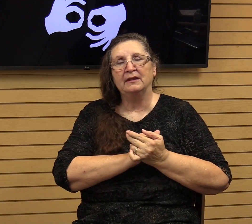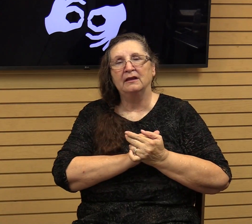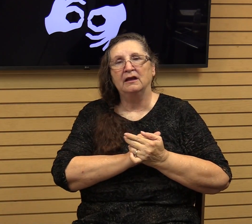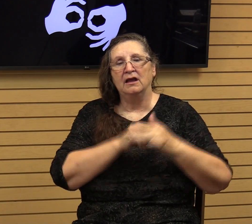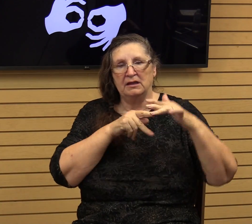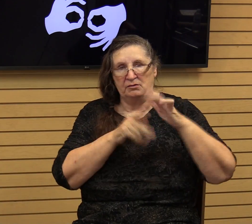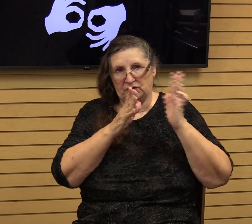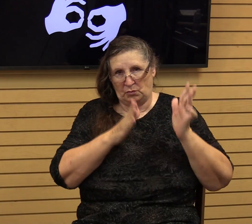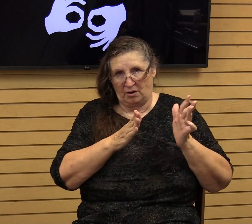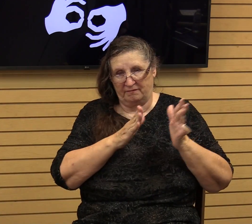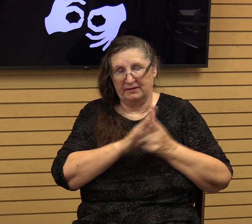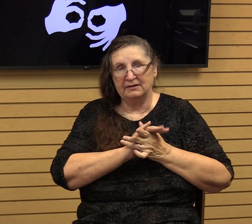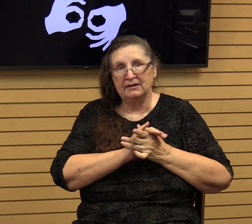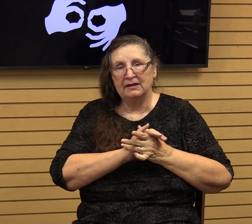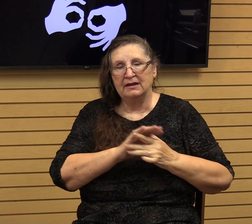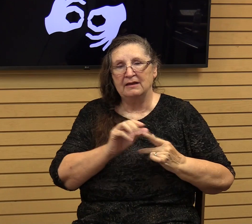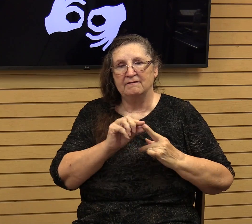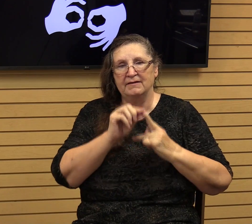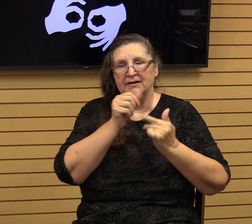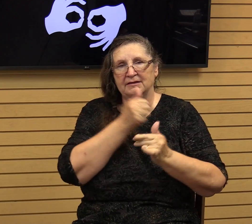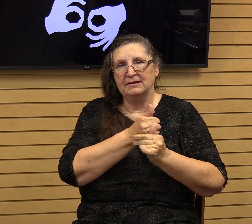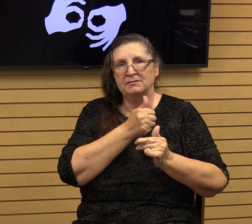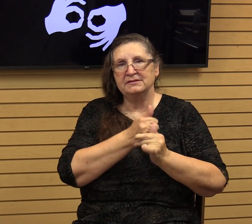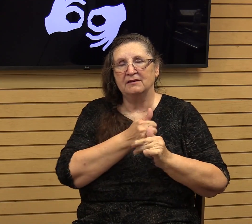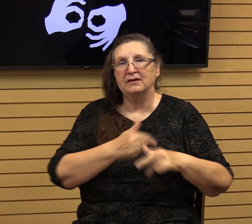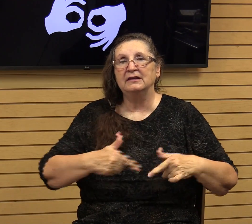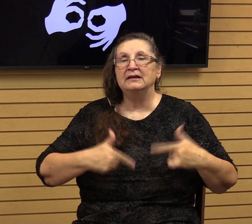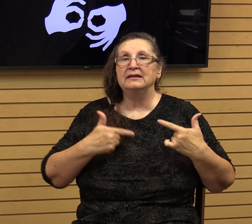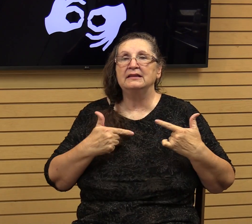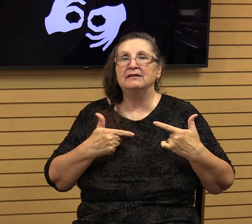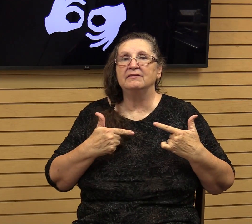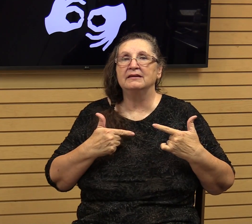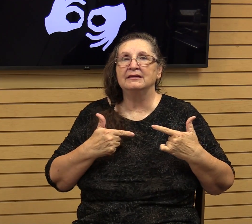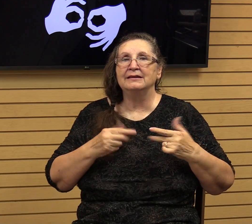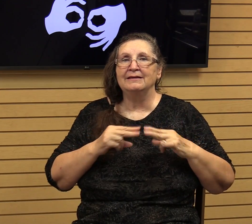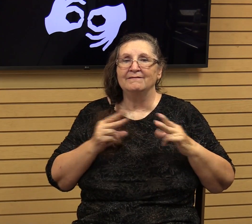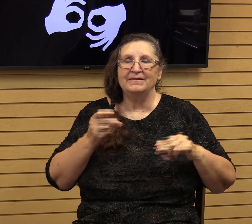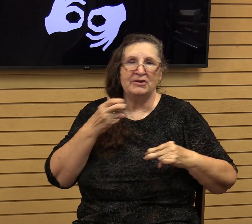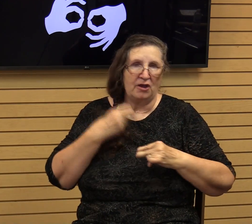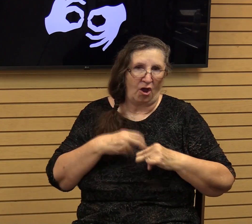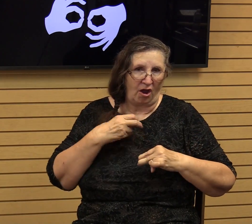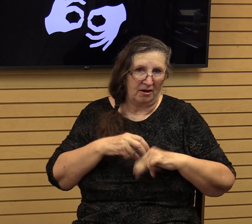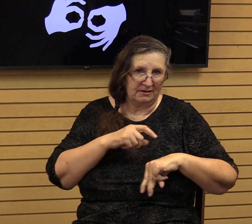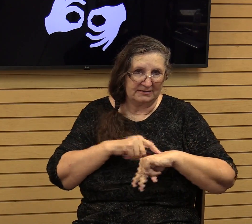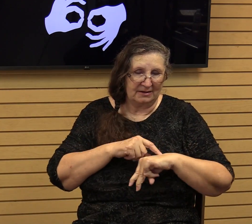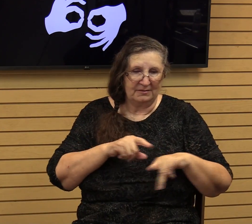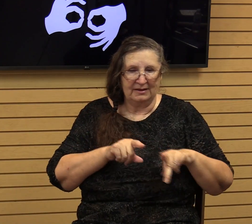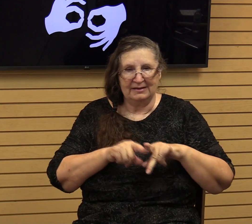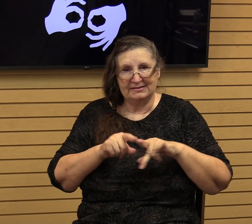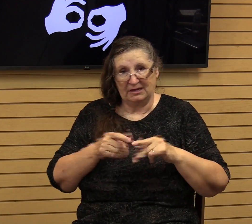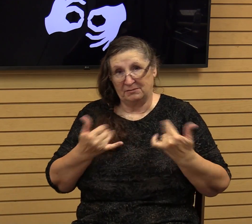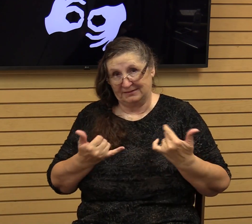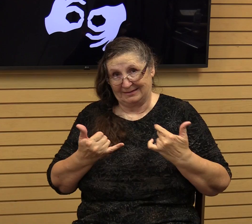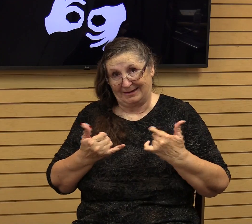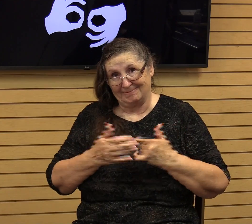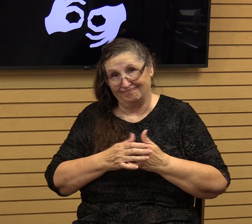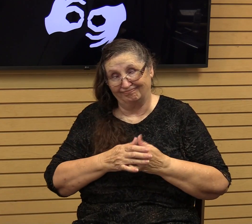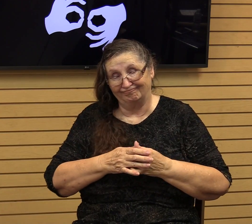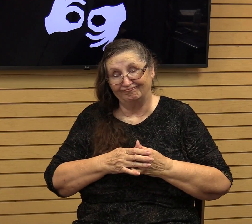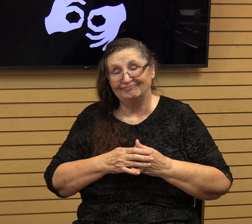was a prophet and he had found himself living in a very difficult time, much like today. The land